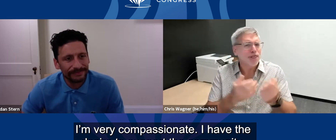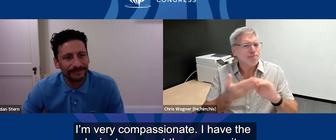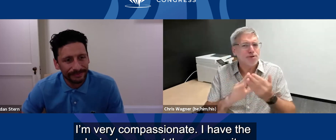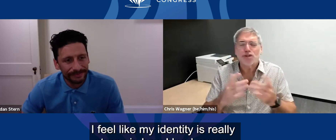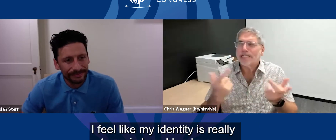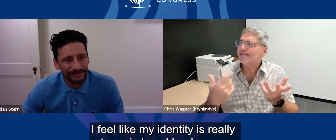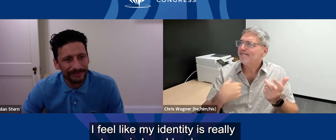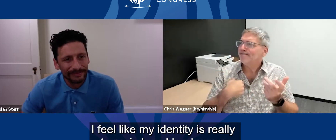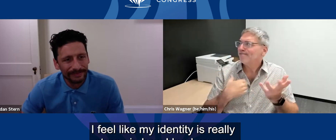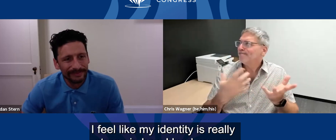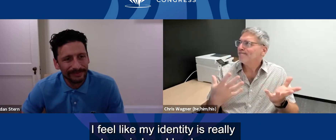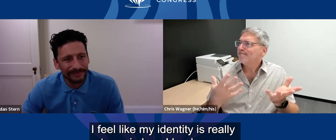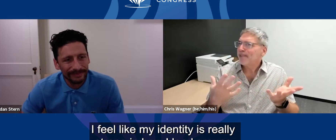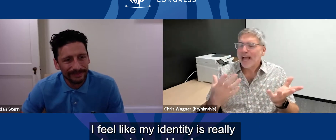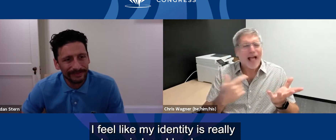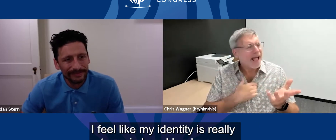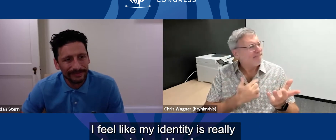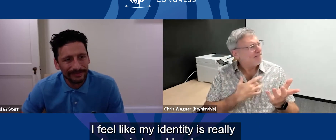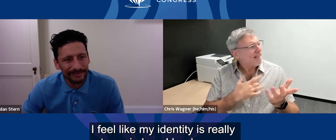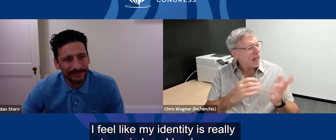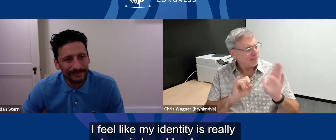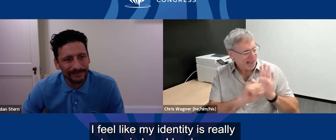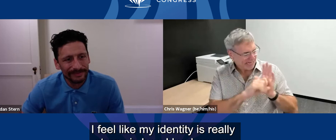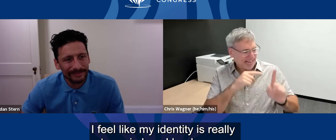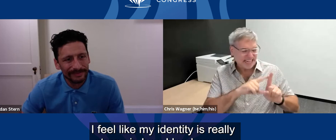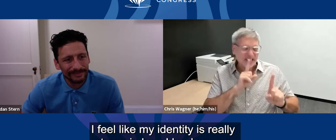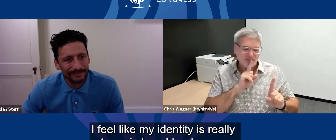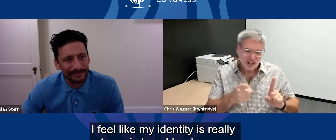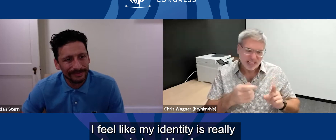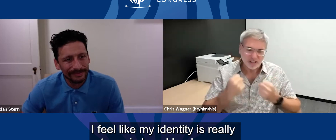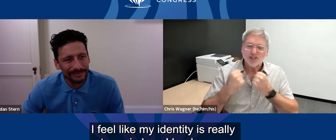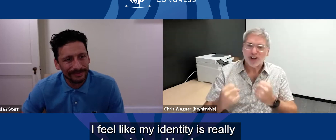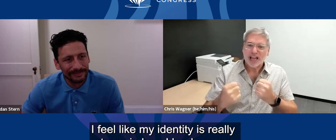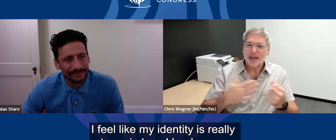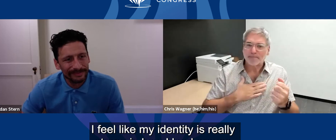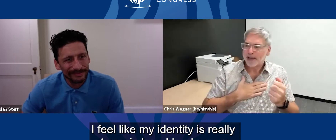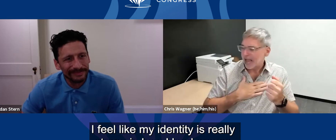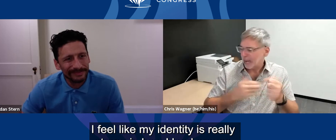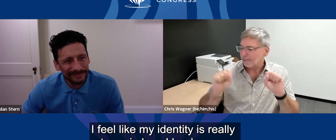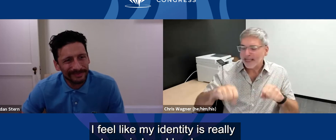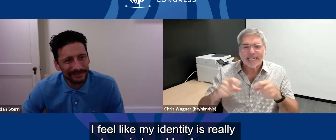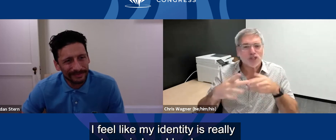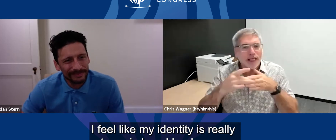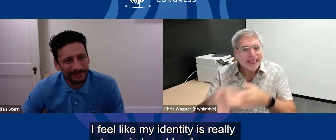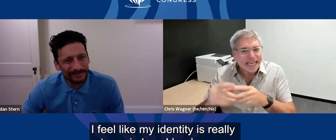I feel like my identity is really strong in how I lead groups.